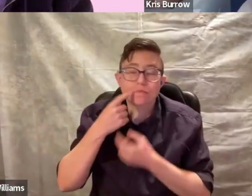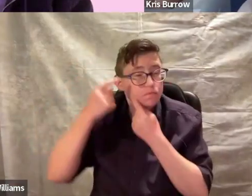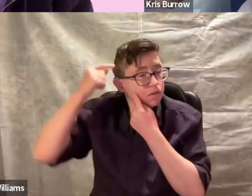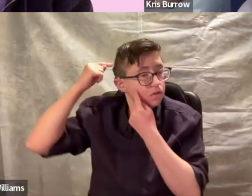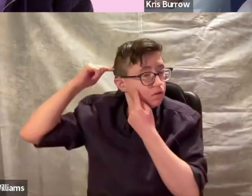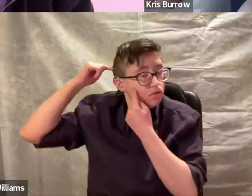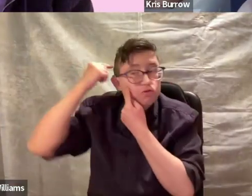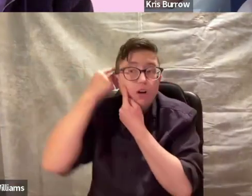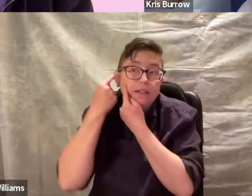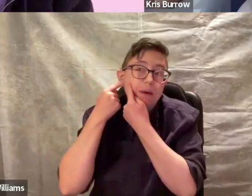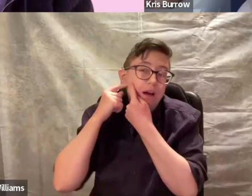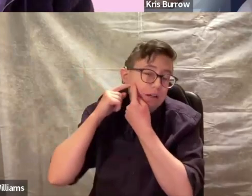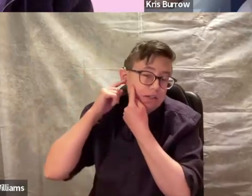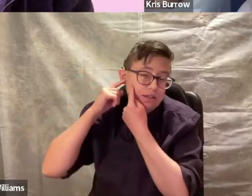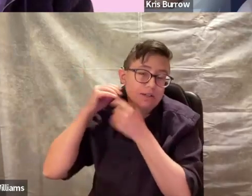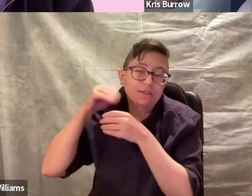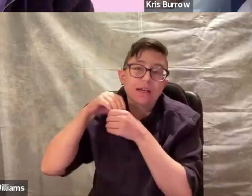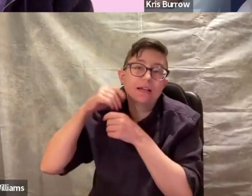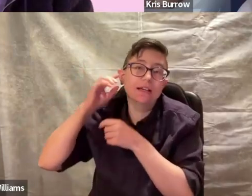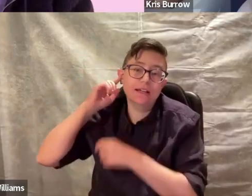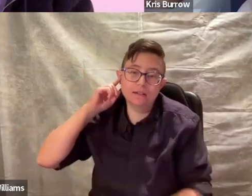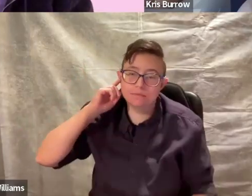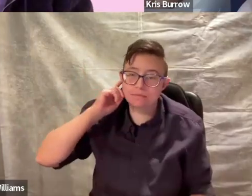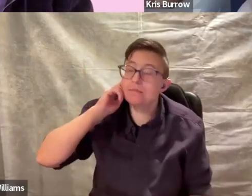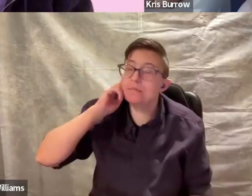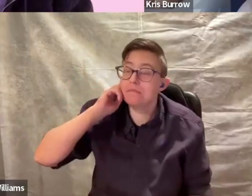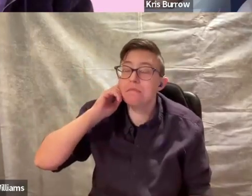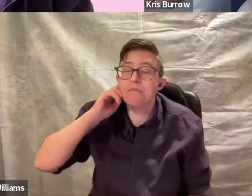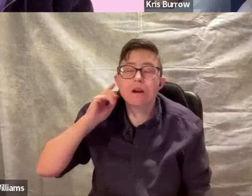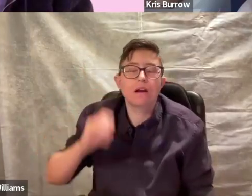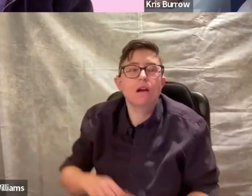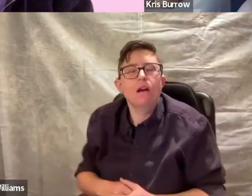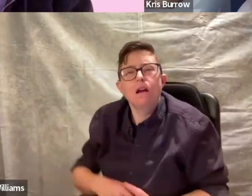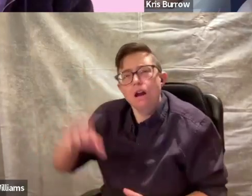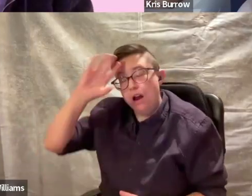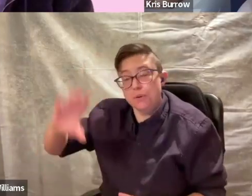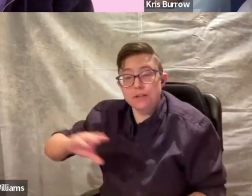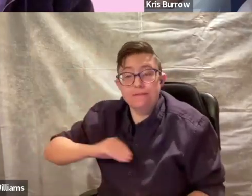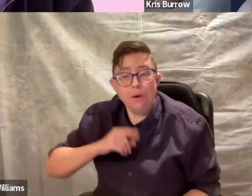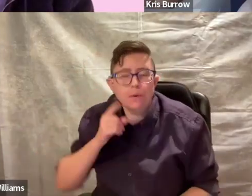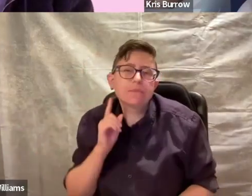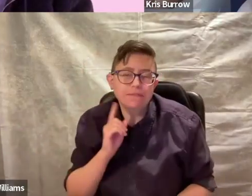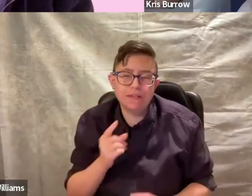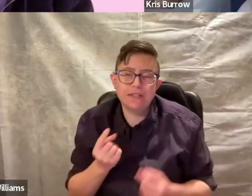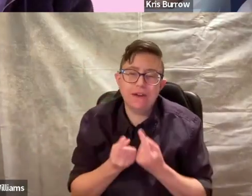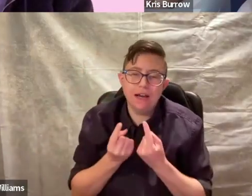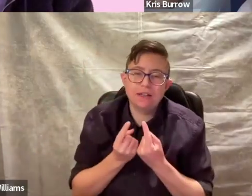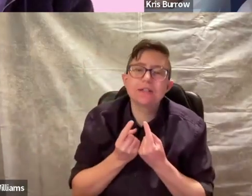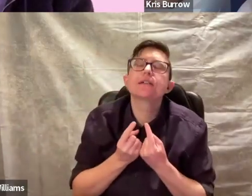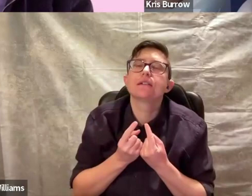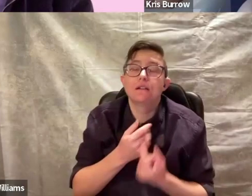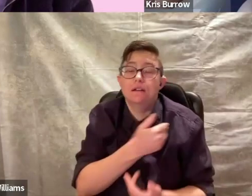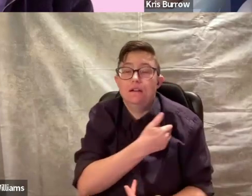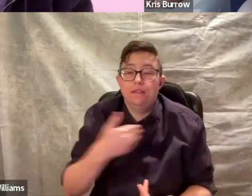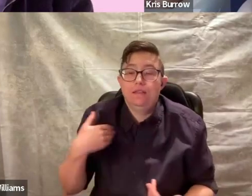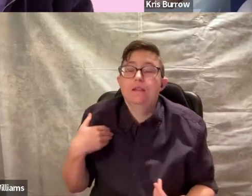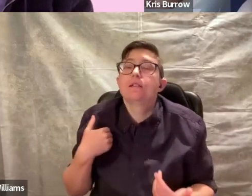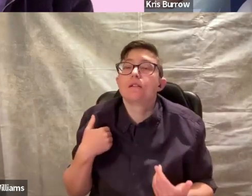runs past the inner ear. I was informed of this fact